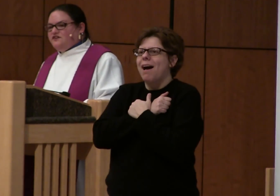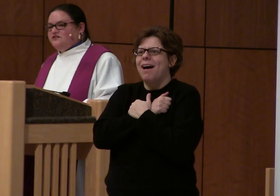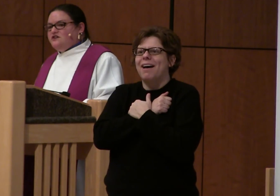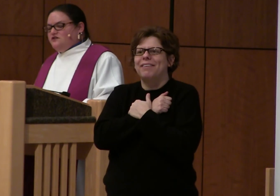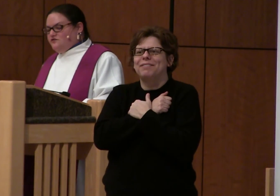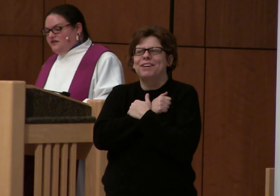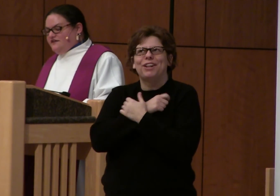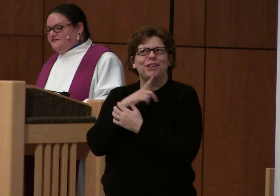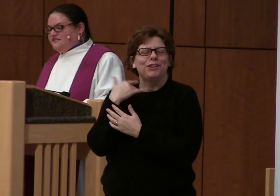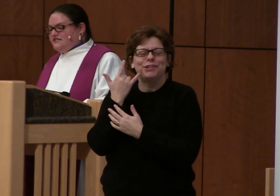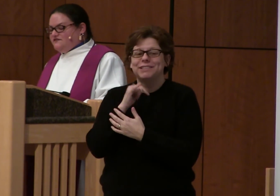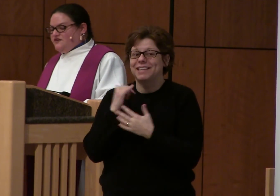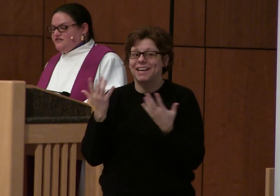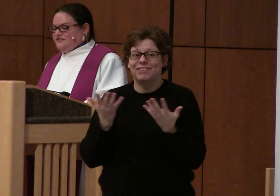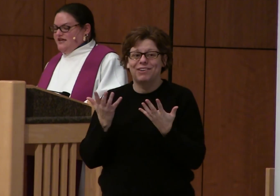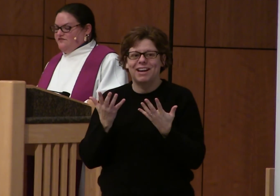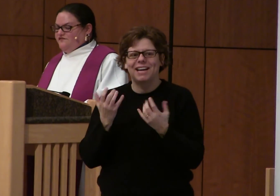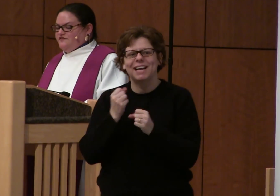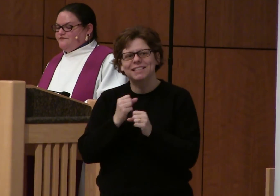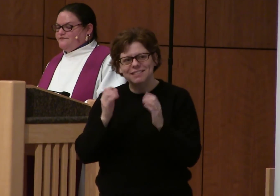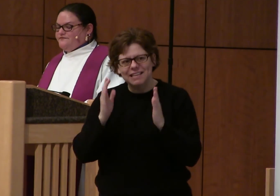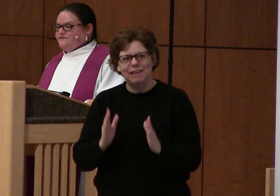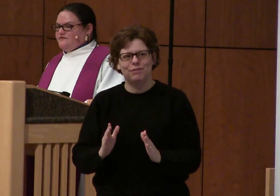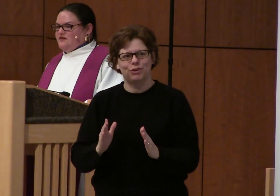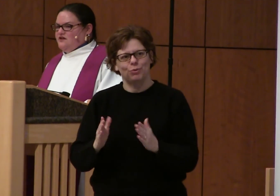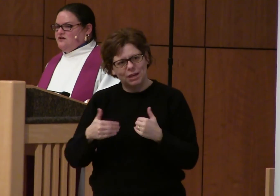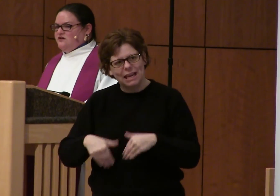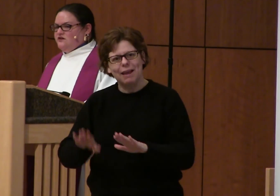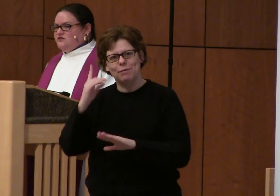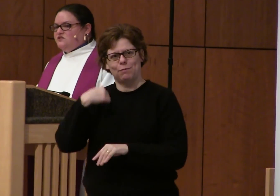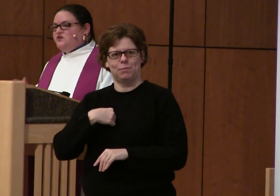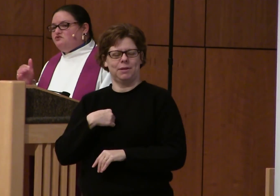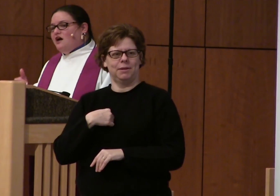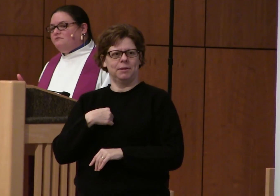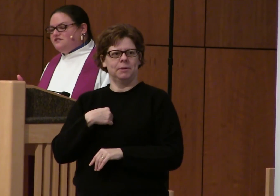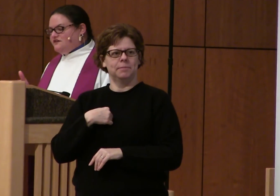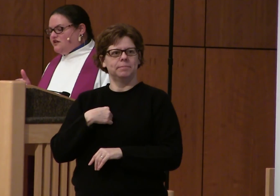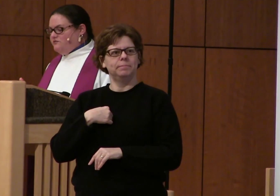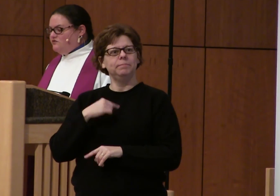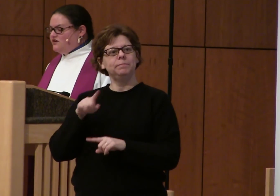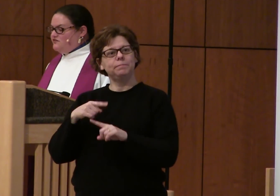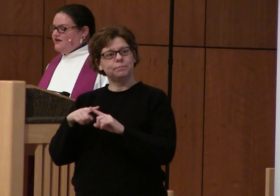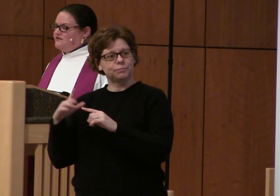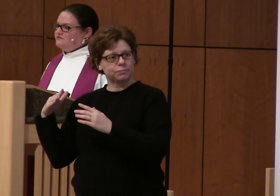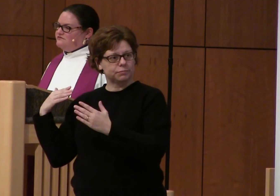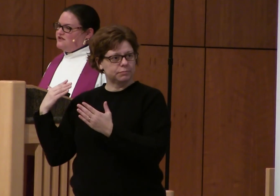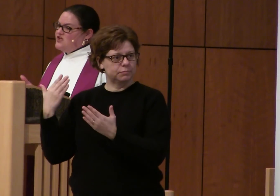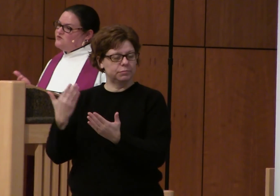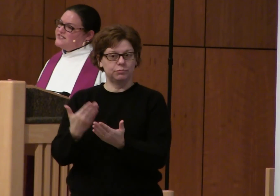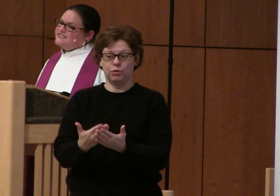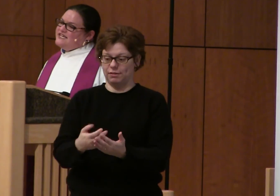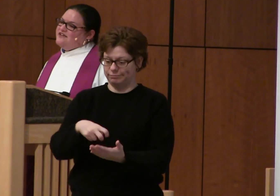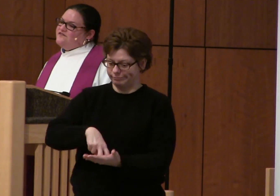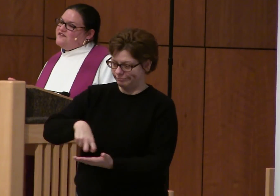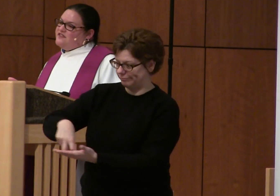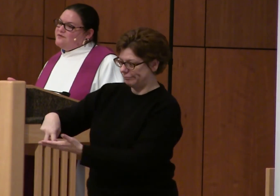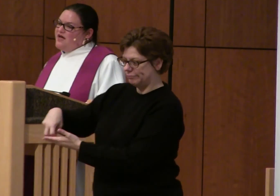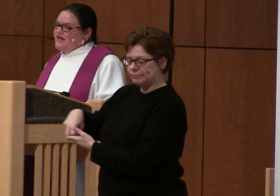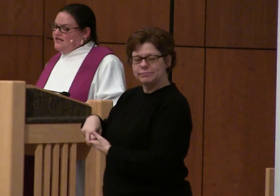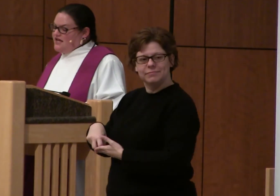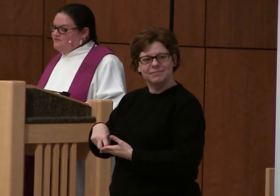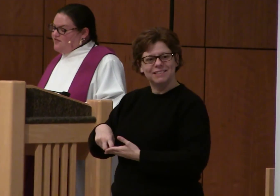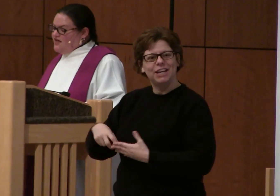of a Savior who gives his very self. So when you come to the communion rail, receive